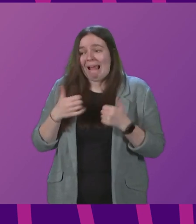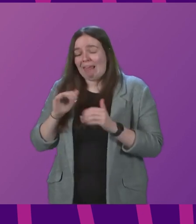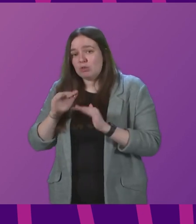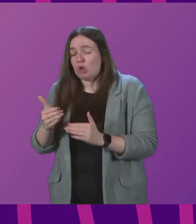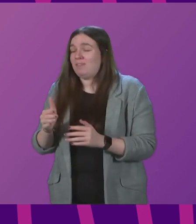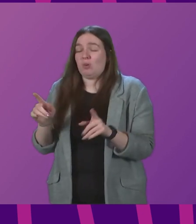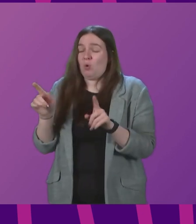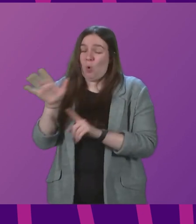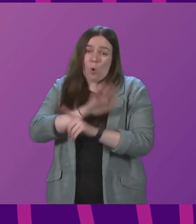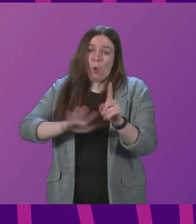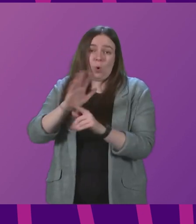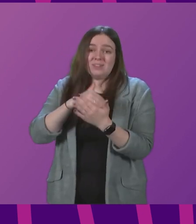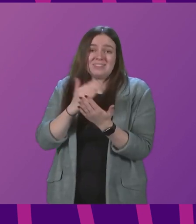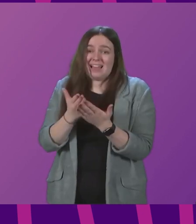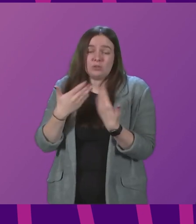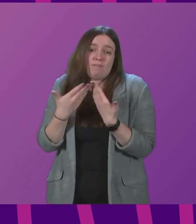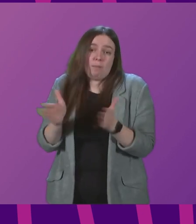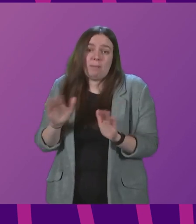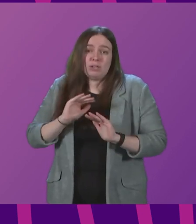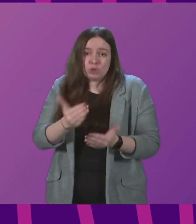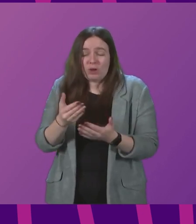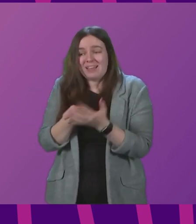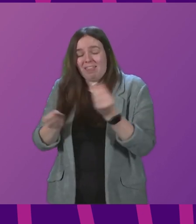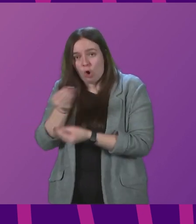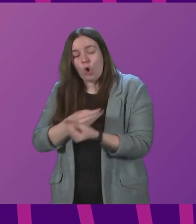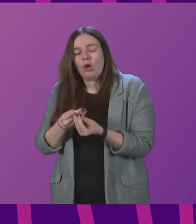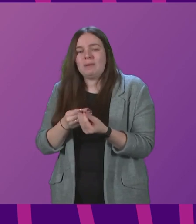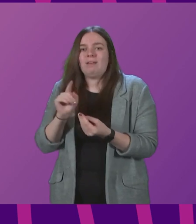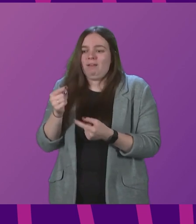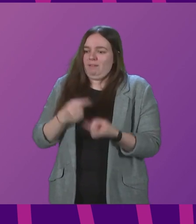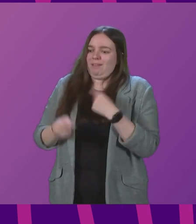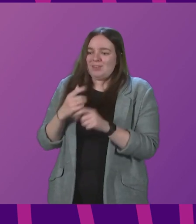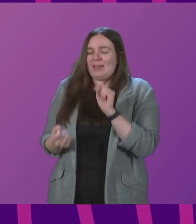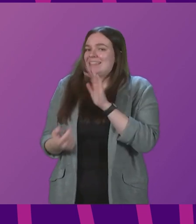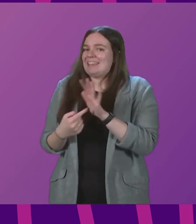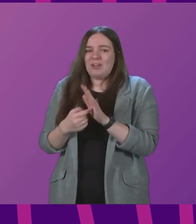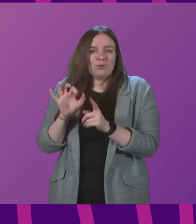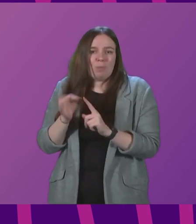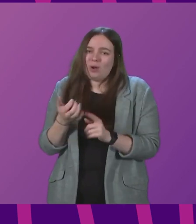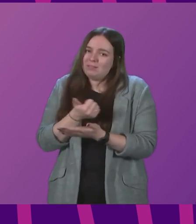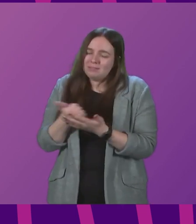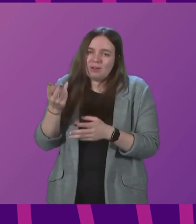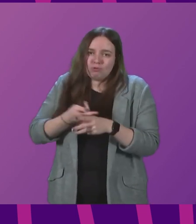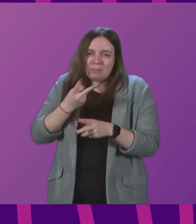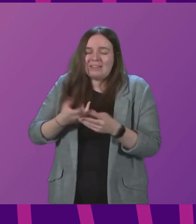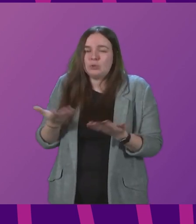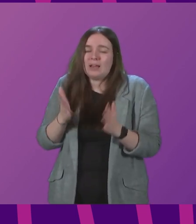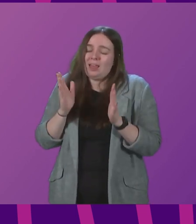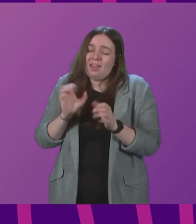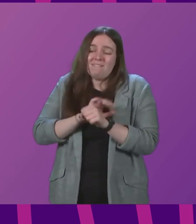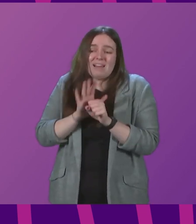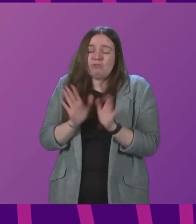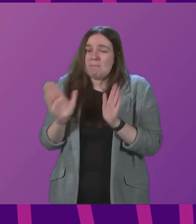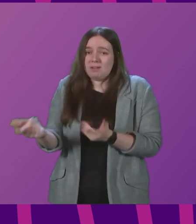across all sectors of our public services and the economy, which comes back to the essential point I keep coming back to today. We have got to get this virus under